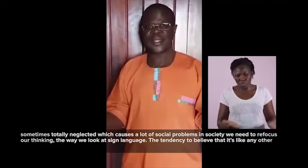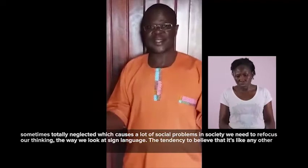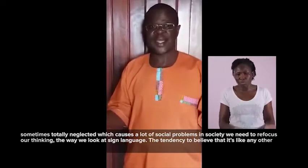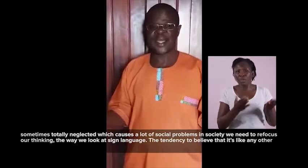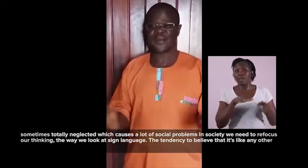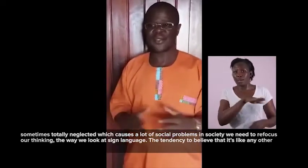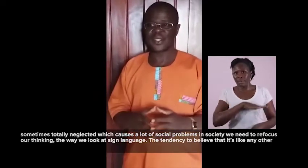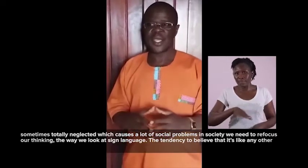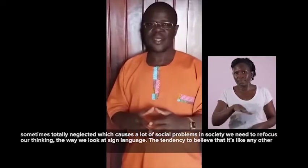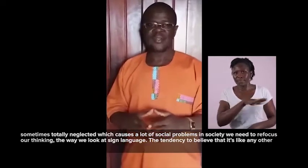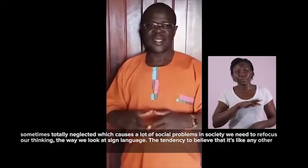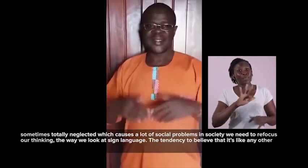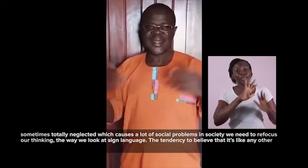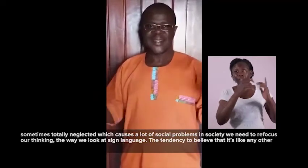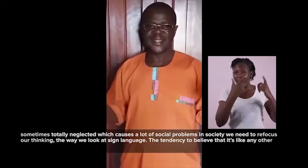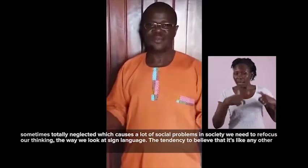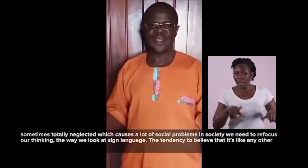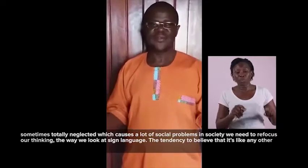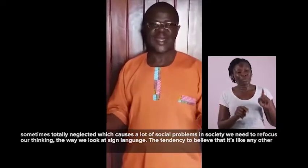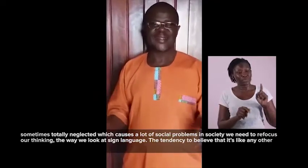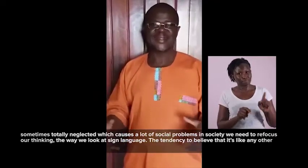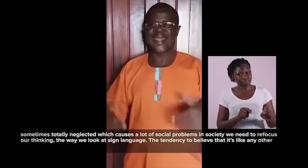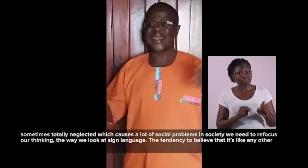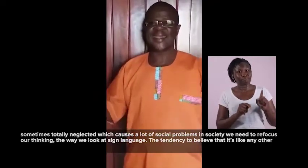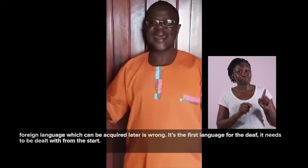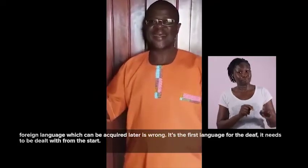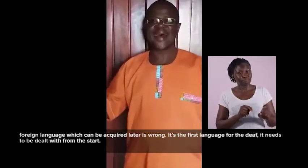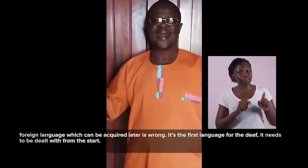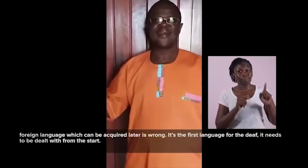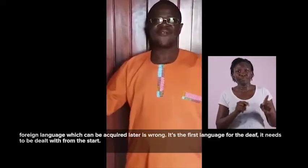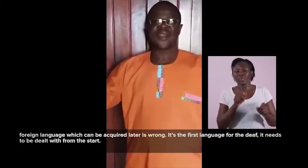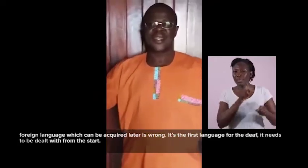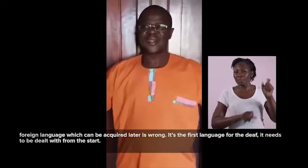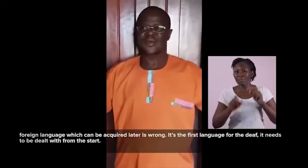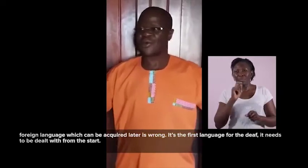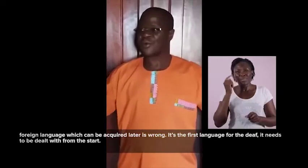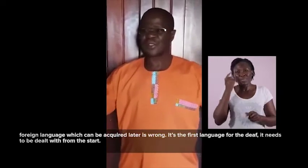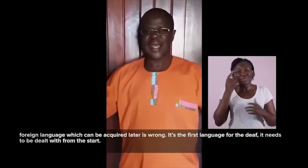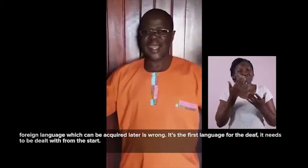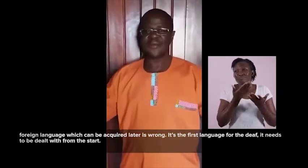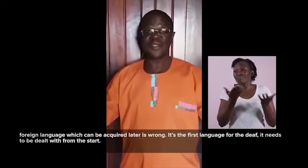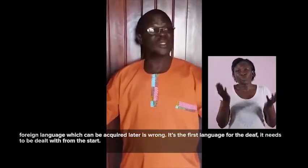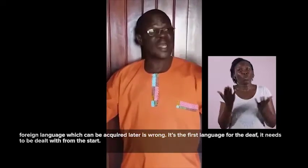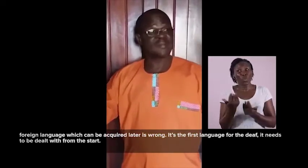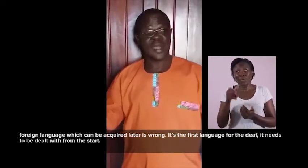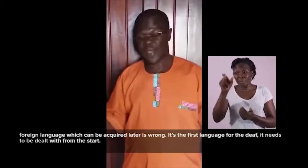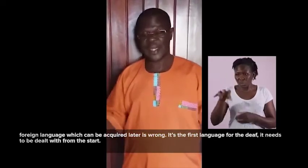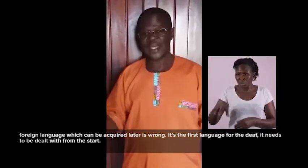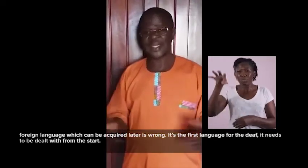at sign language, the tendency to believe that it is like any other foreign or language which can be acquired later